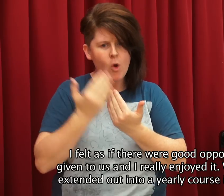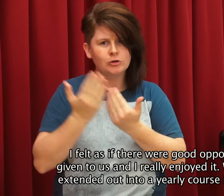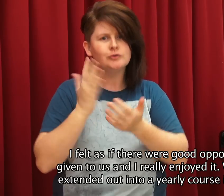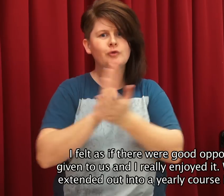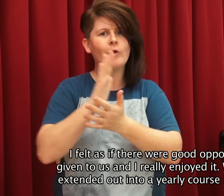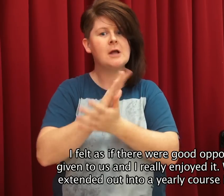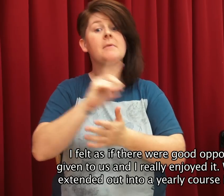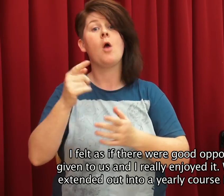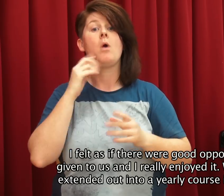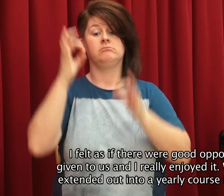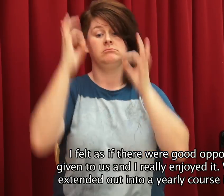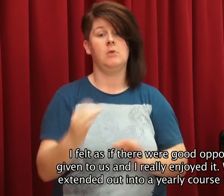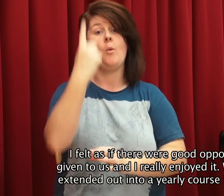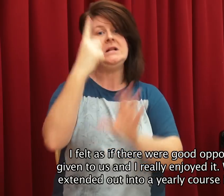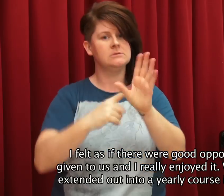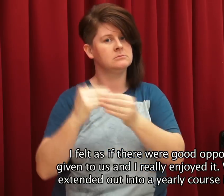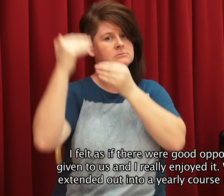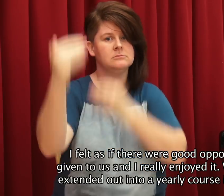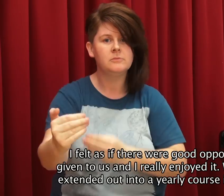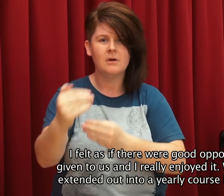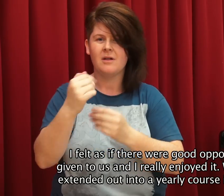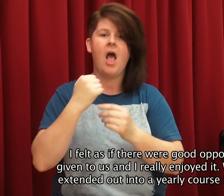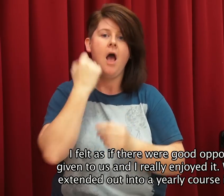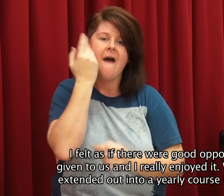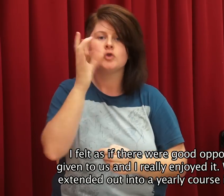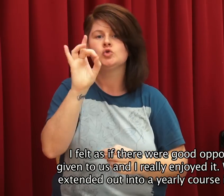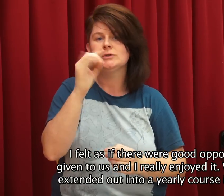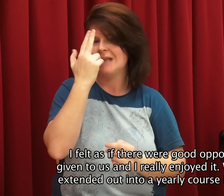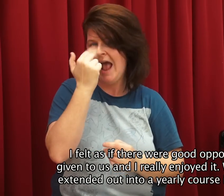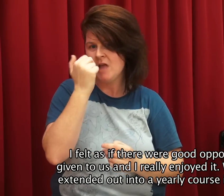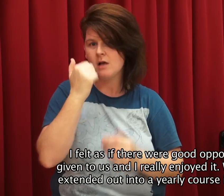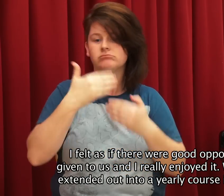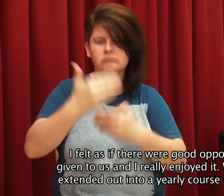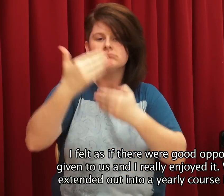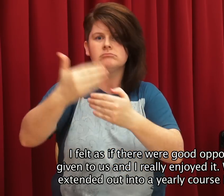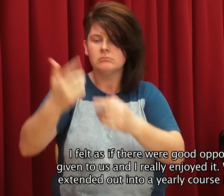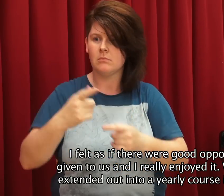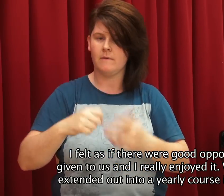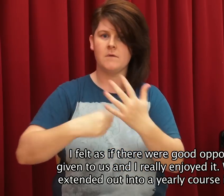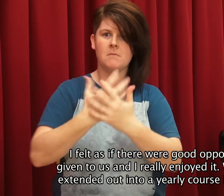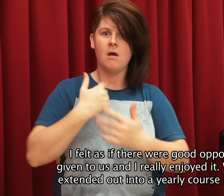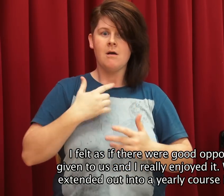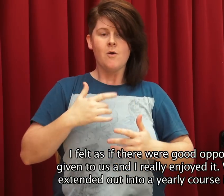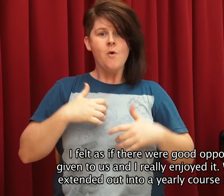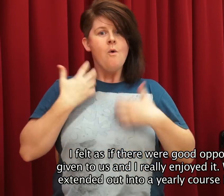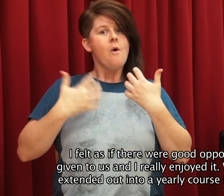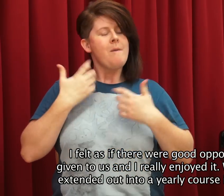I felt as if there were good opportunities given to us and I really enjoyed it. When it was extended out to a yearly